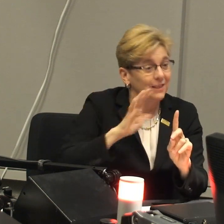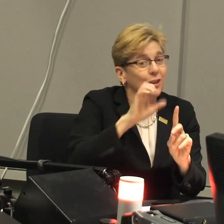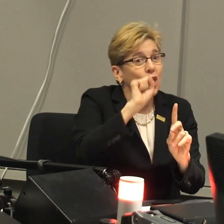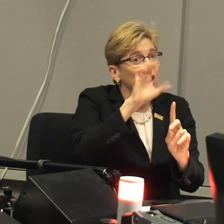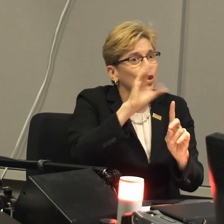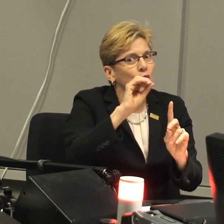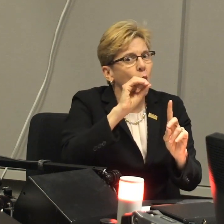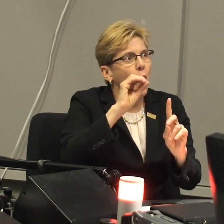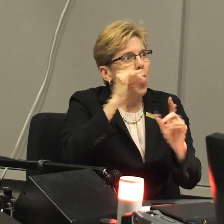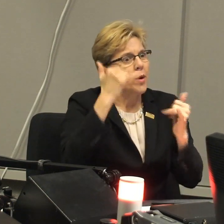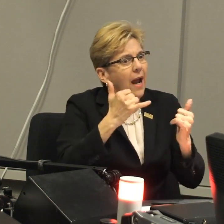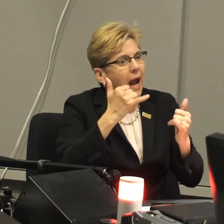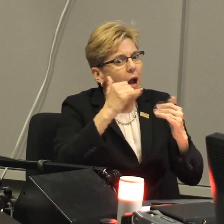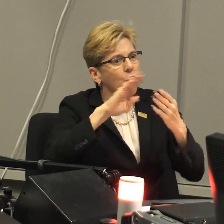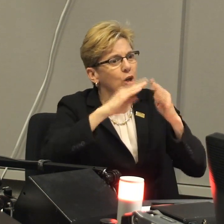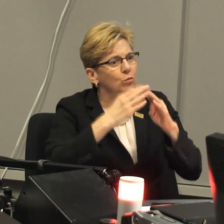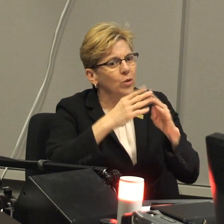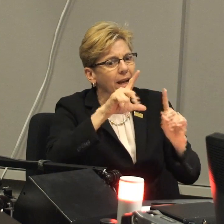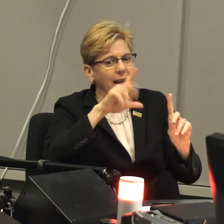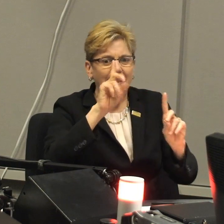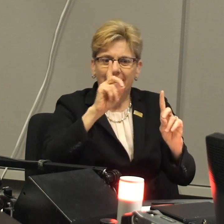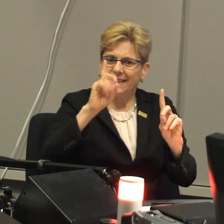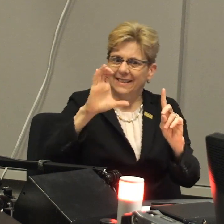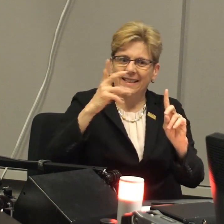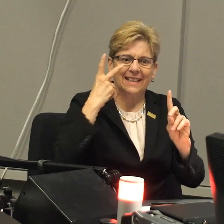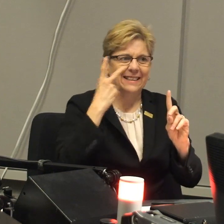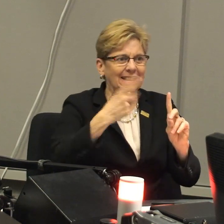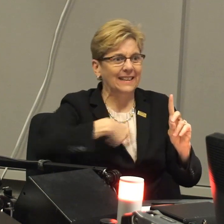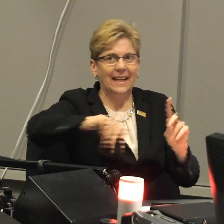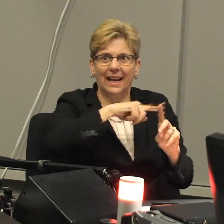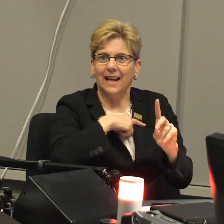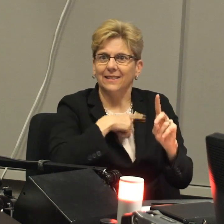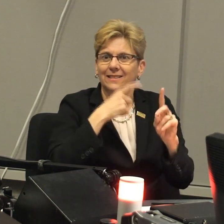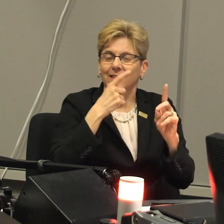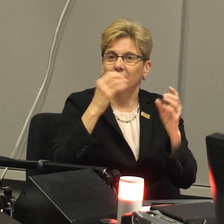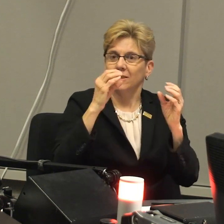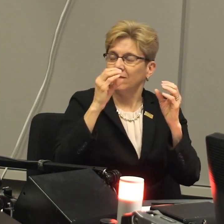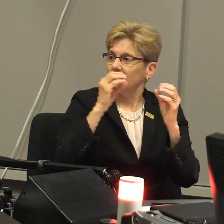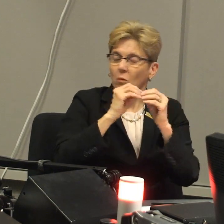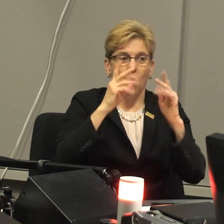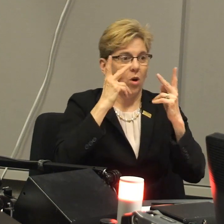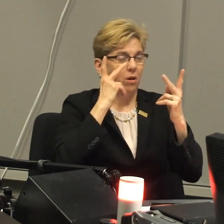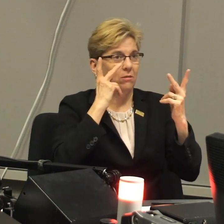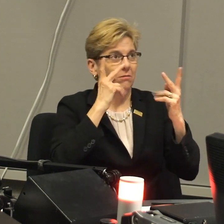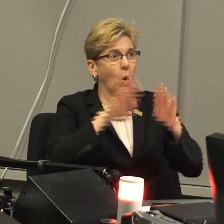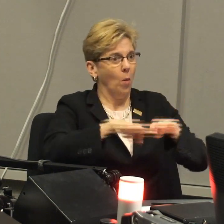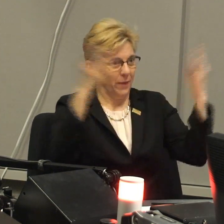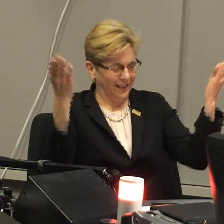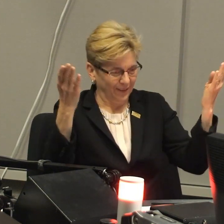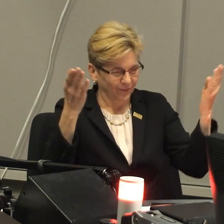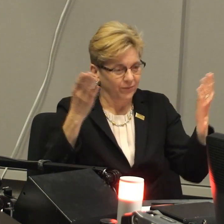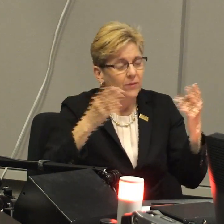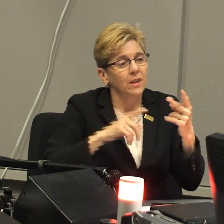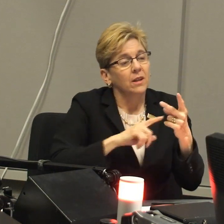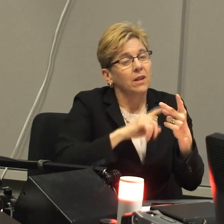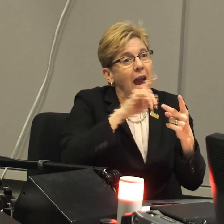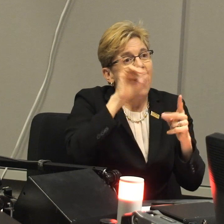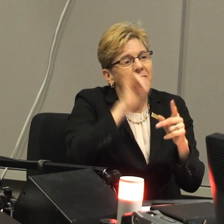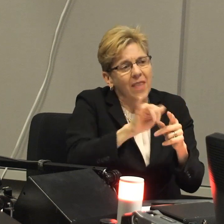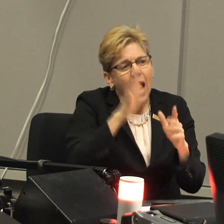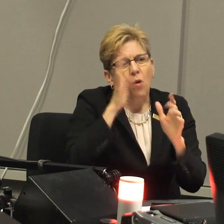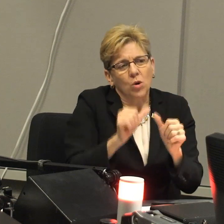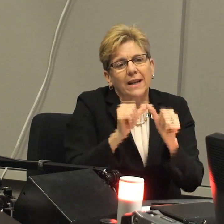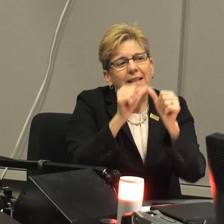visible now so more than ever. And so with that, the D.C. community is now beginning to see us more